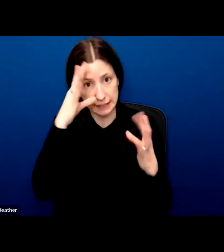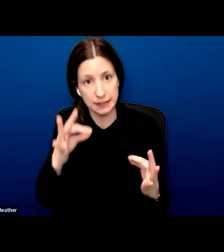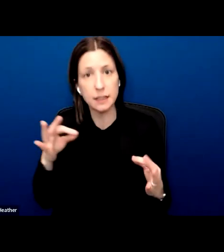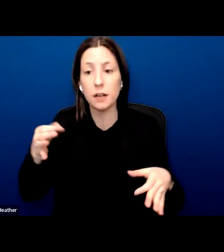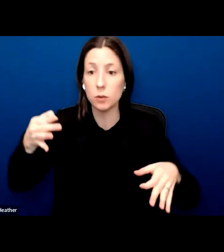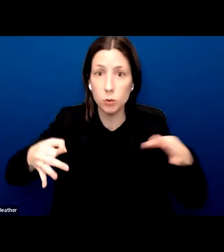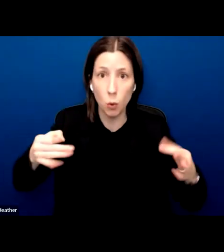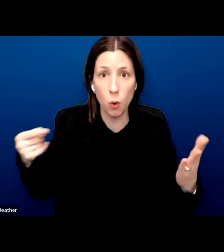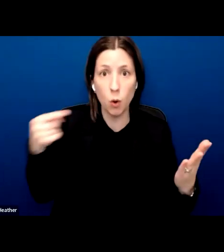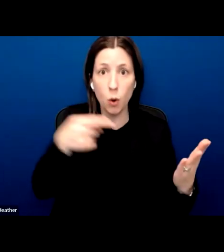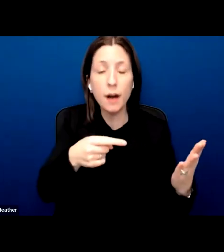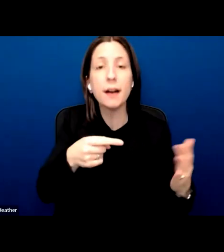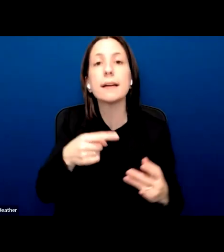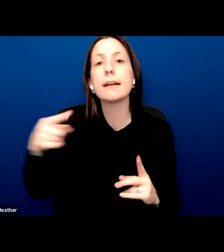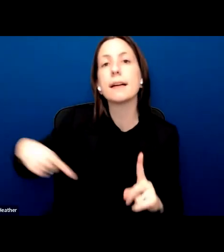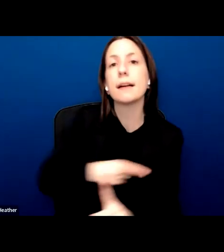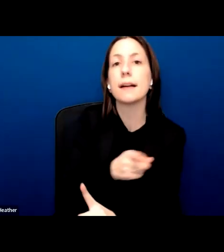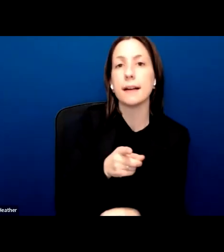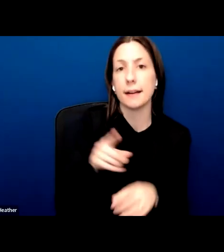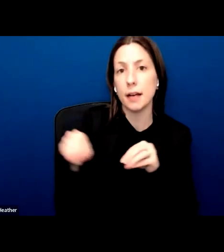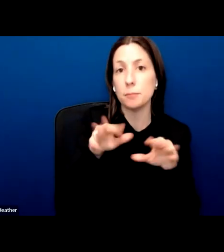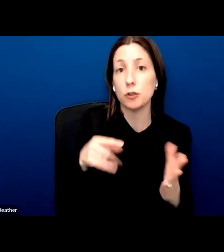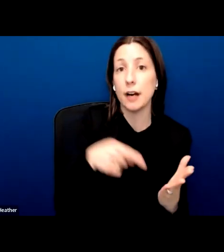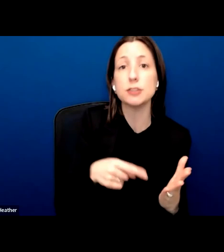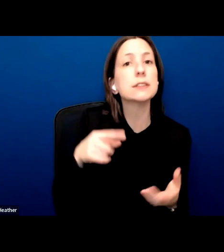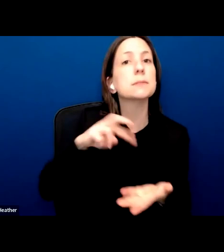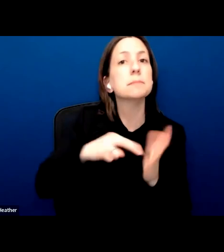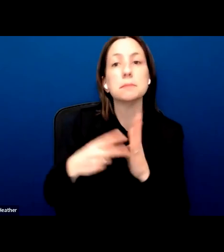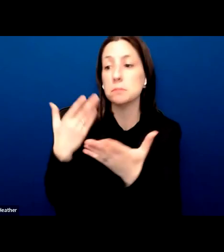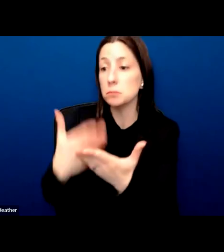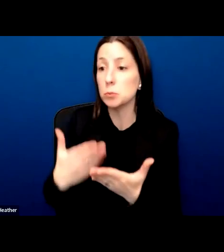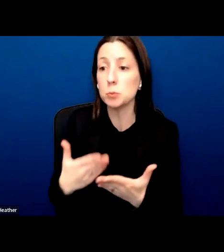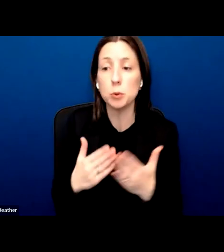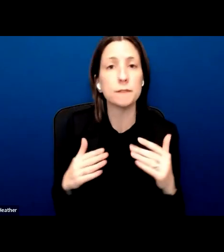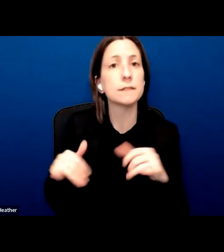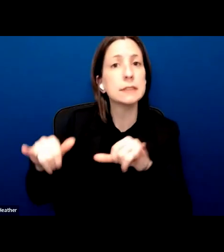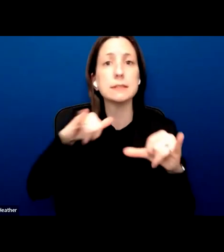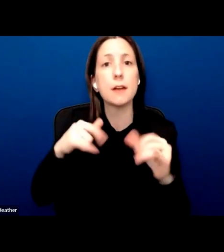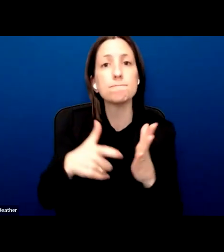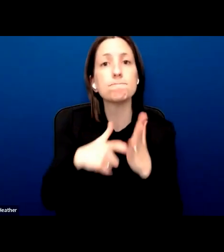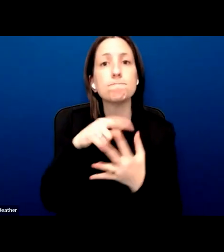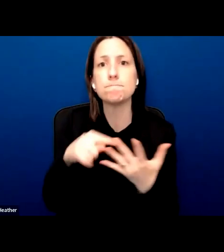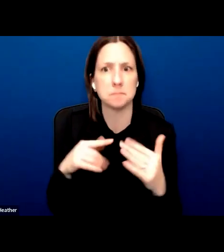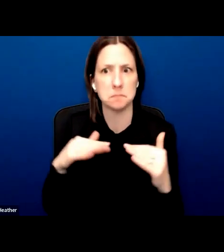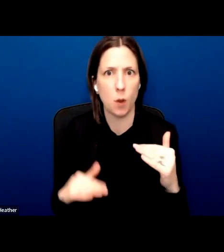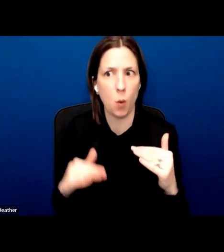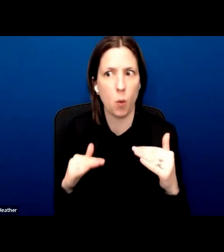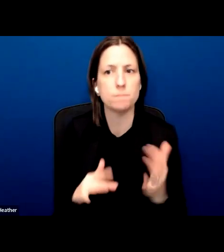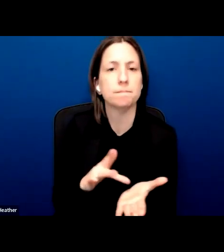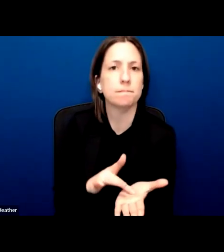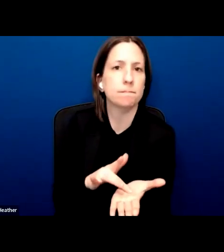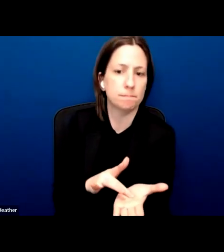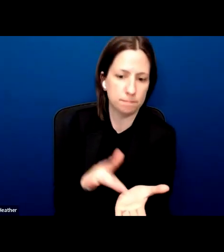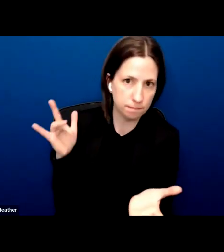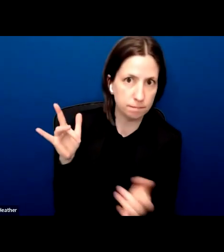proof is far lower. Both these examples highlight the use of broad powers to infringe the rights of refugees